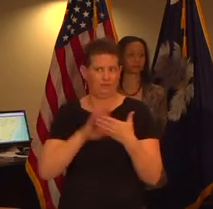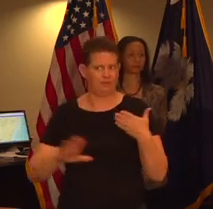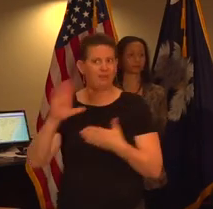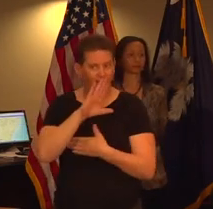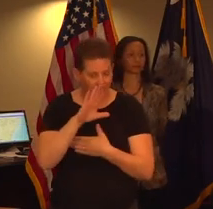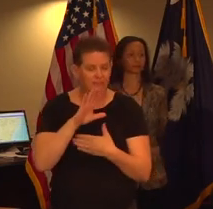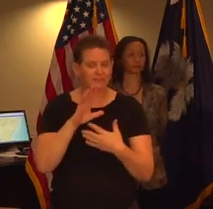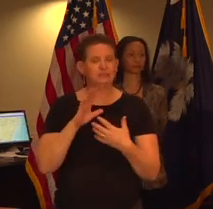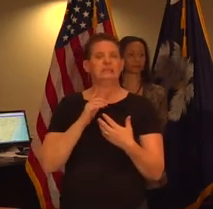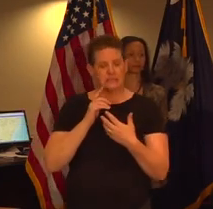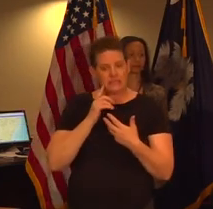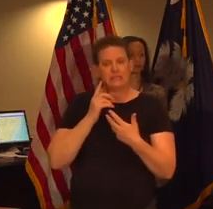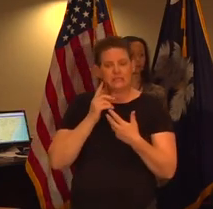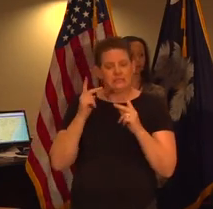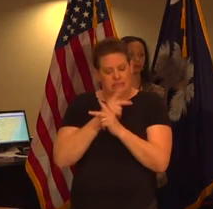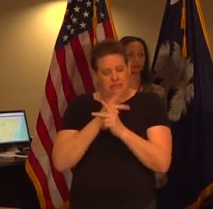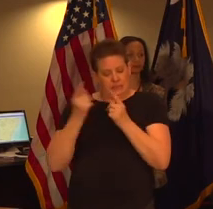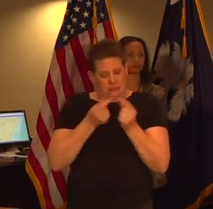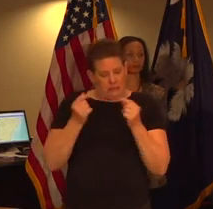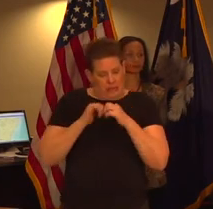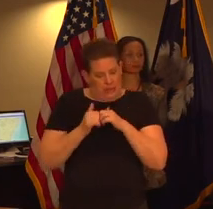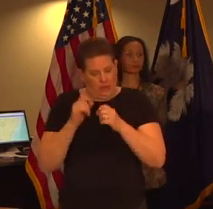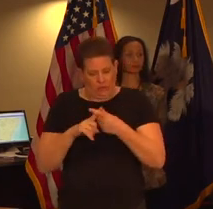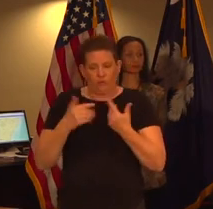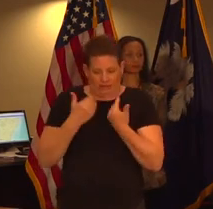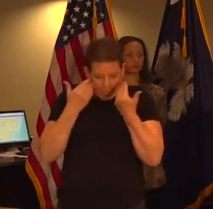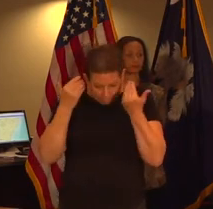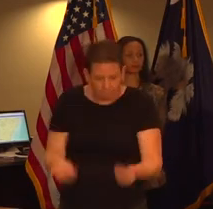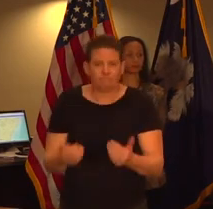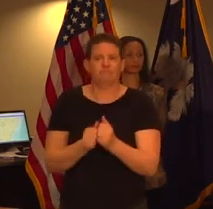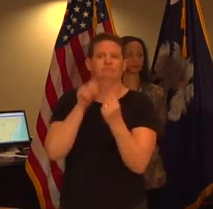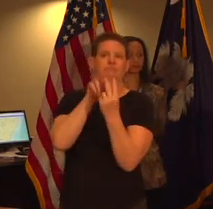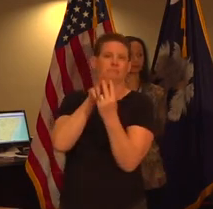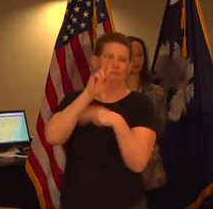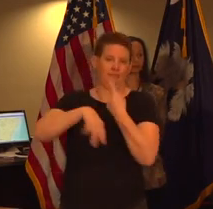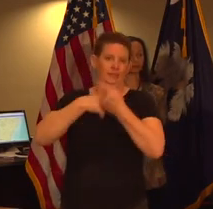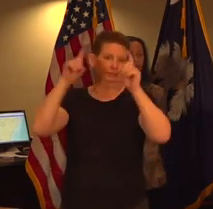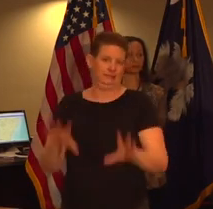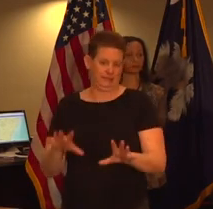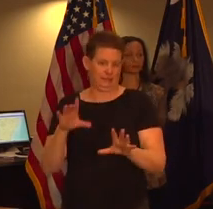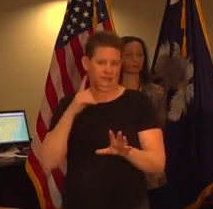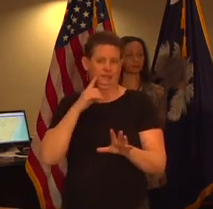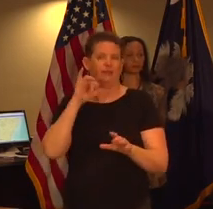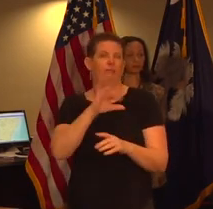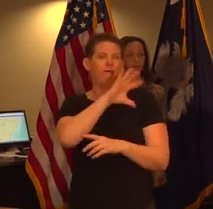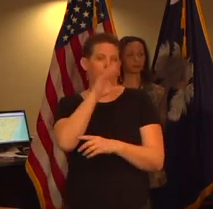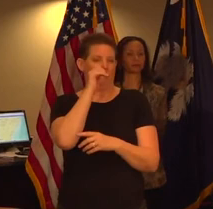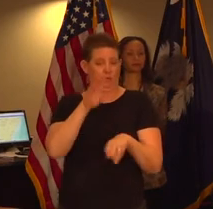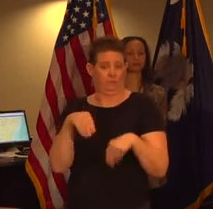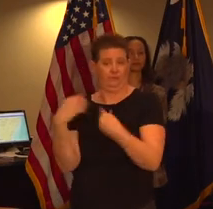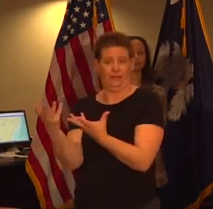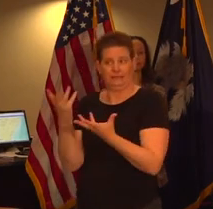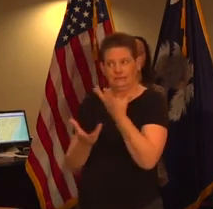we're going to do everything we possibly can to have those tests administered uh we'll have to work with the vendor companies and the